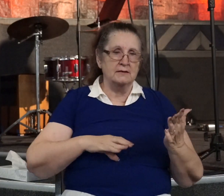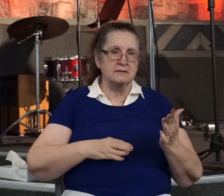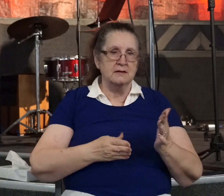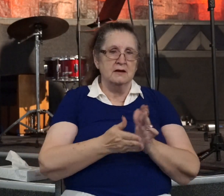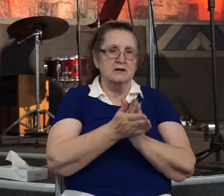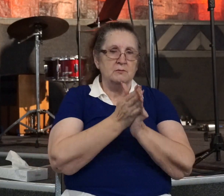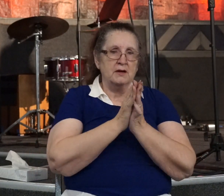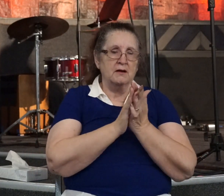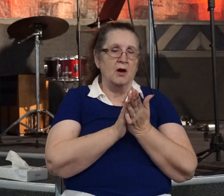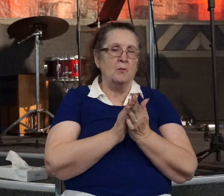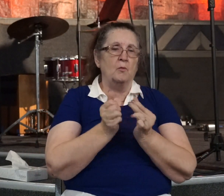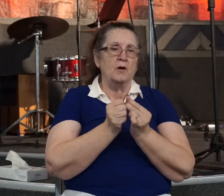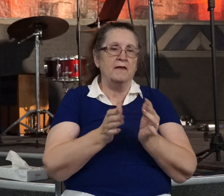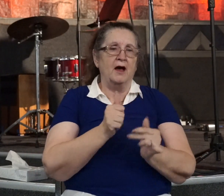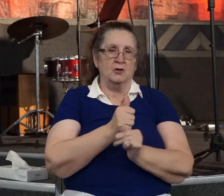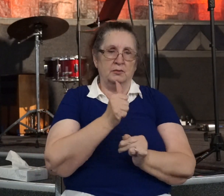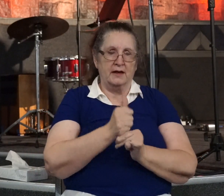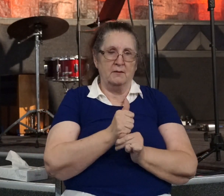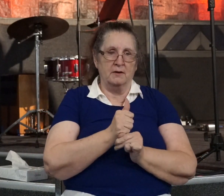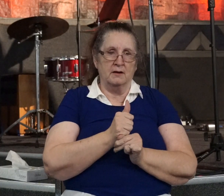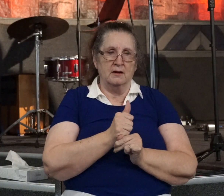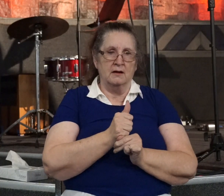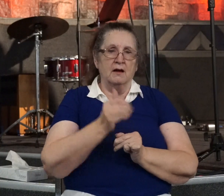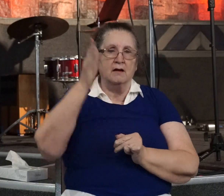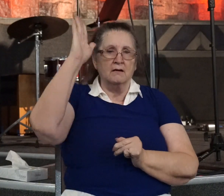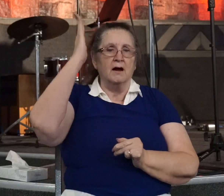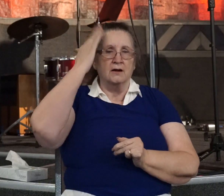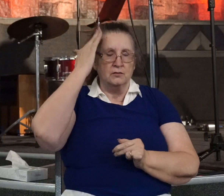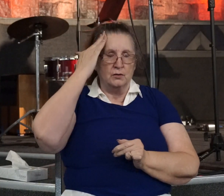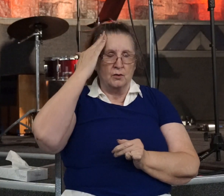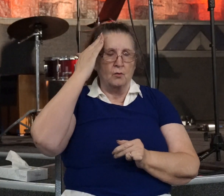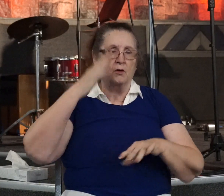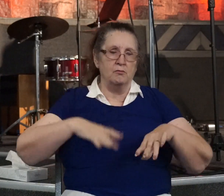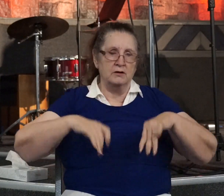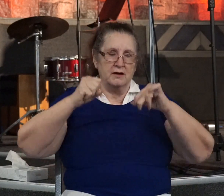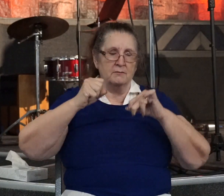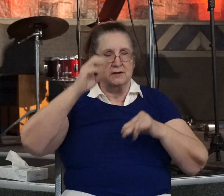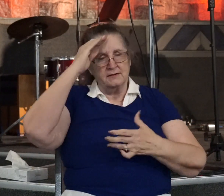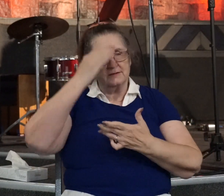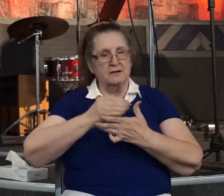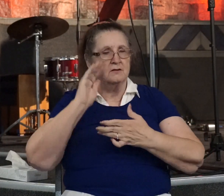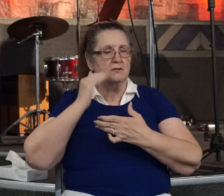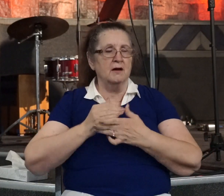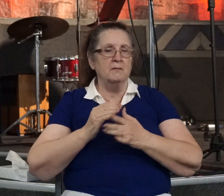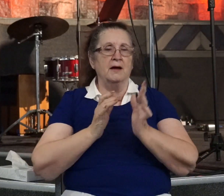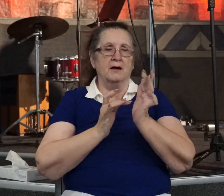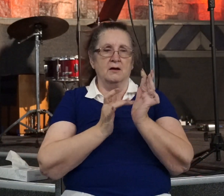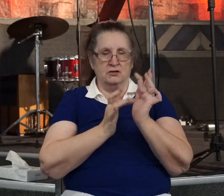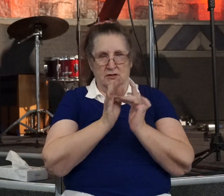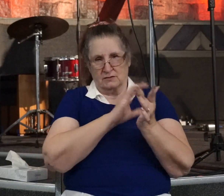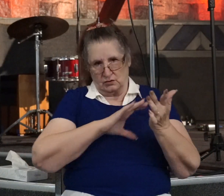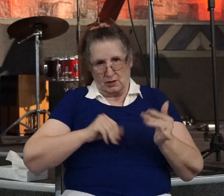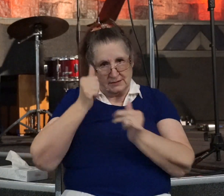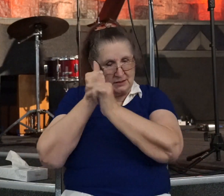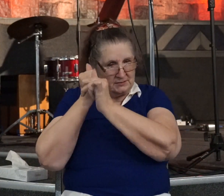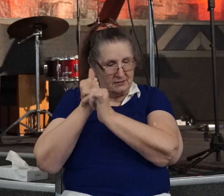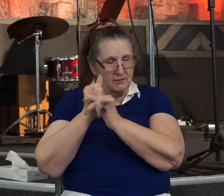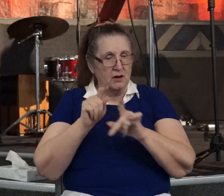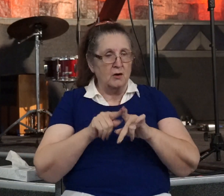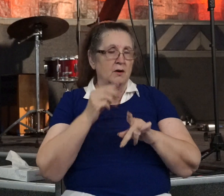blame. And it says we're predestined to be adopted as sons and daughters by Christ Himself. But we also see scriptures like